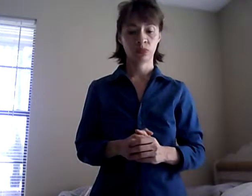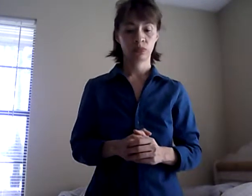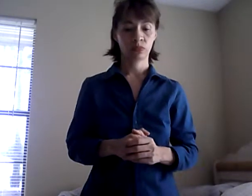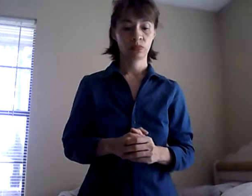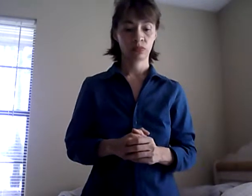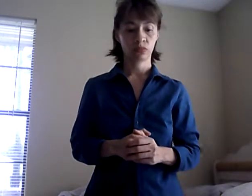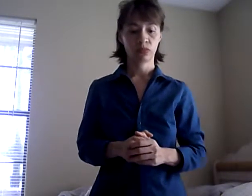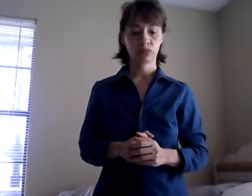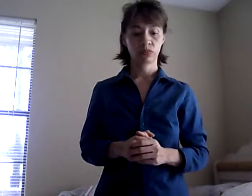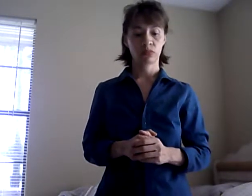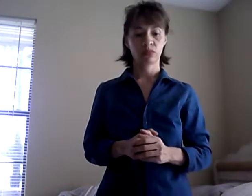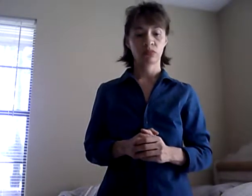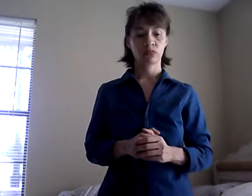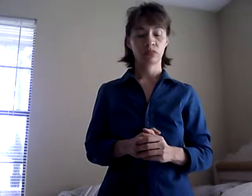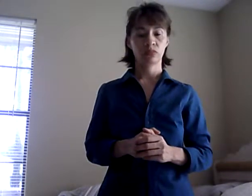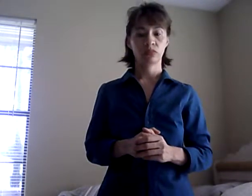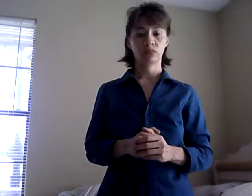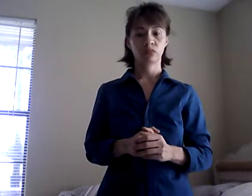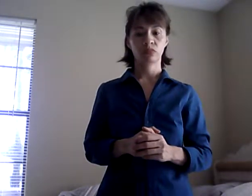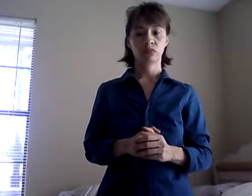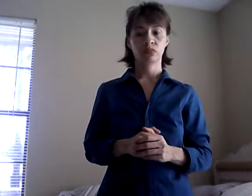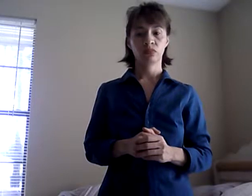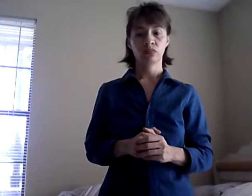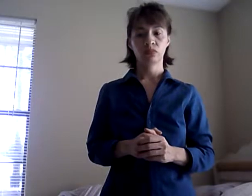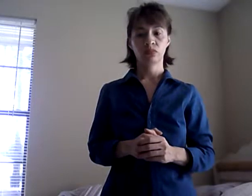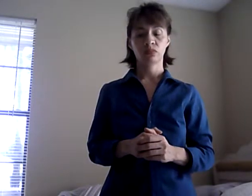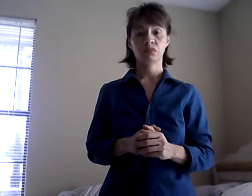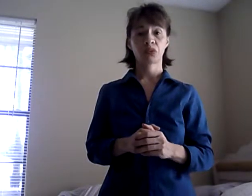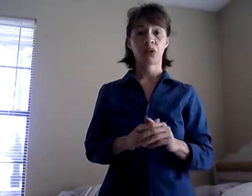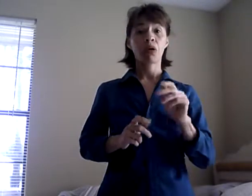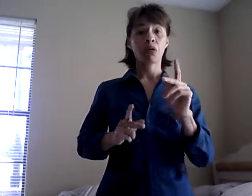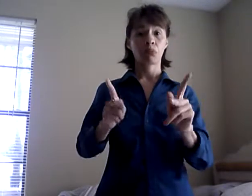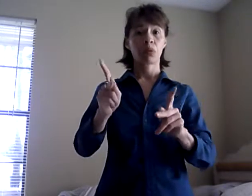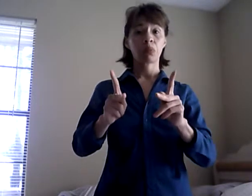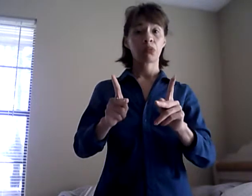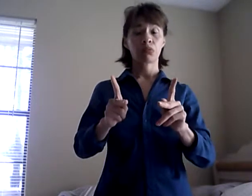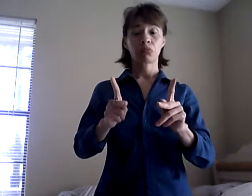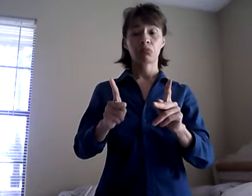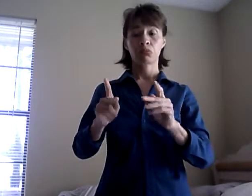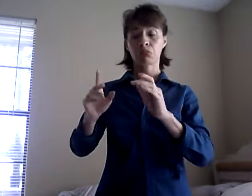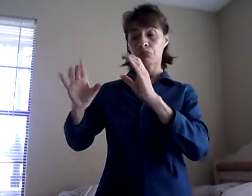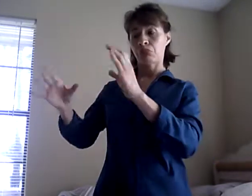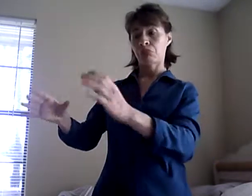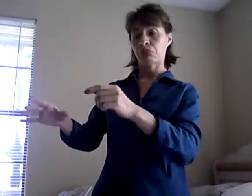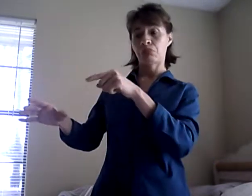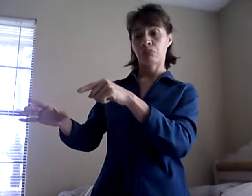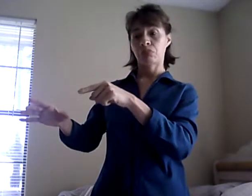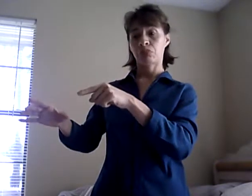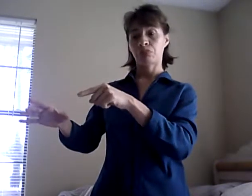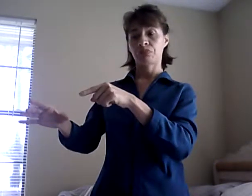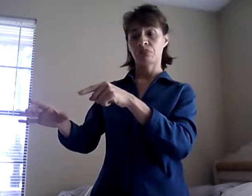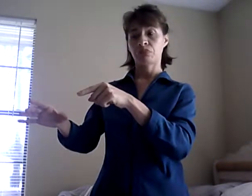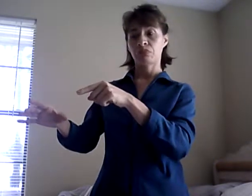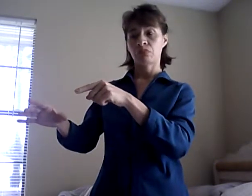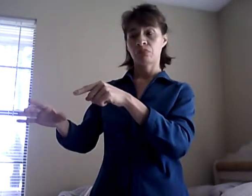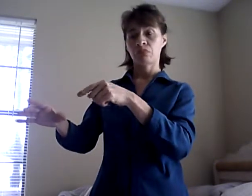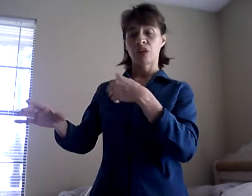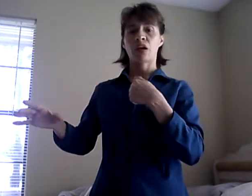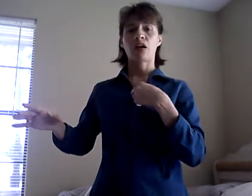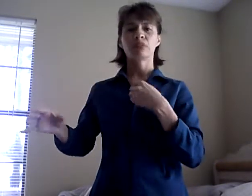For the people of this religion, they have a large number of gods they